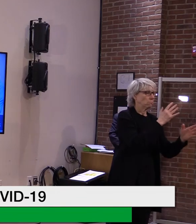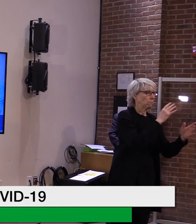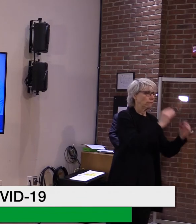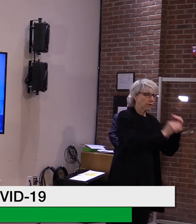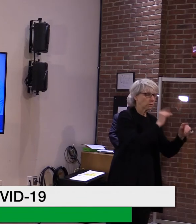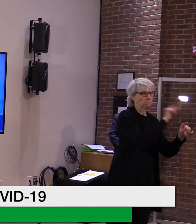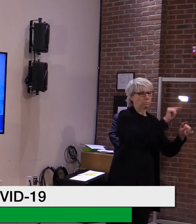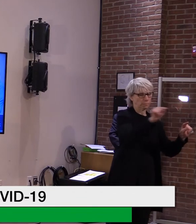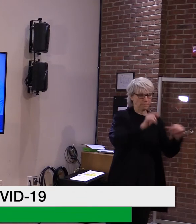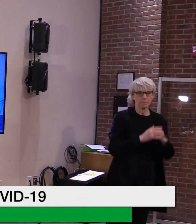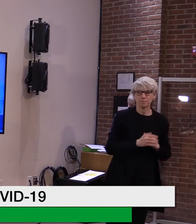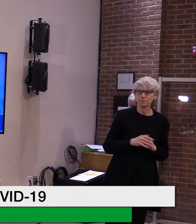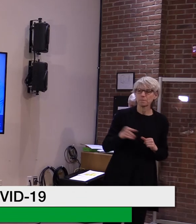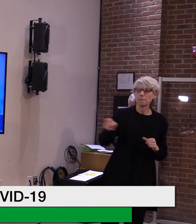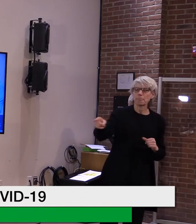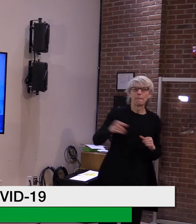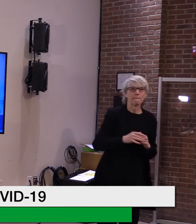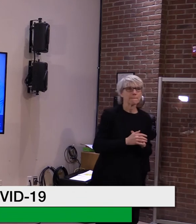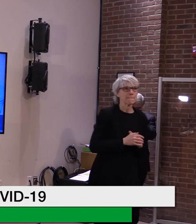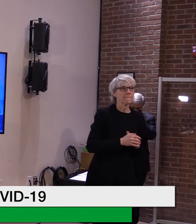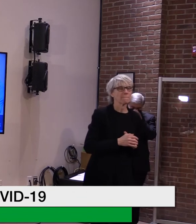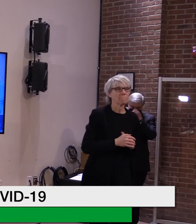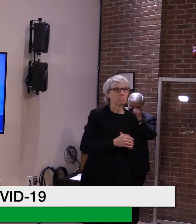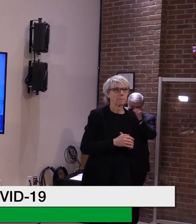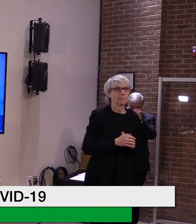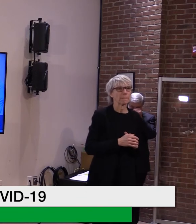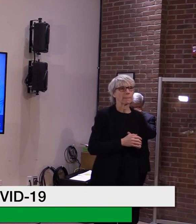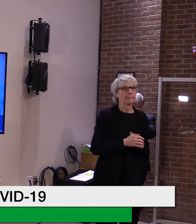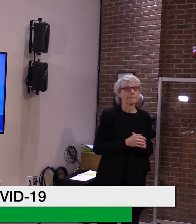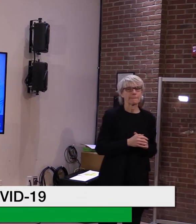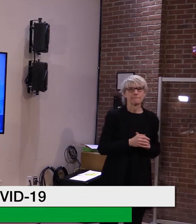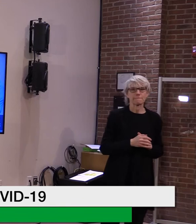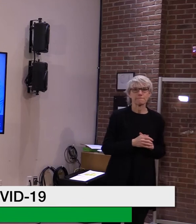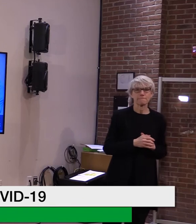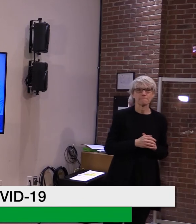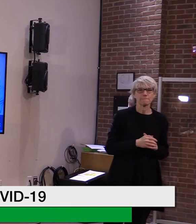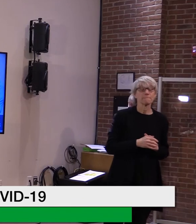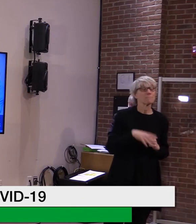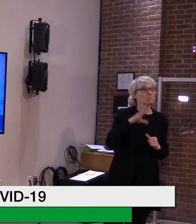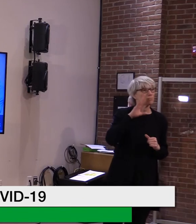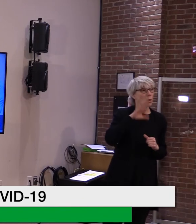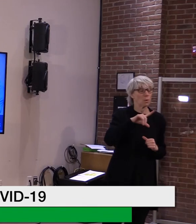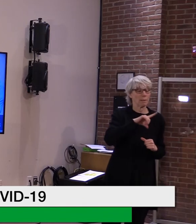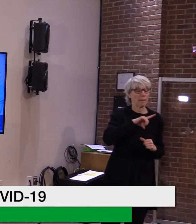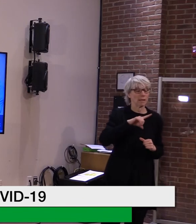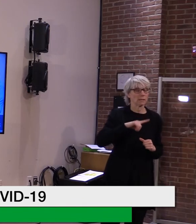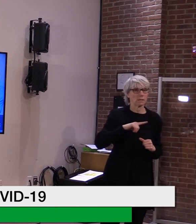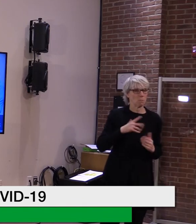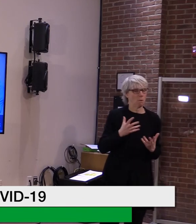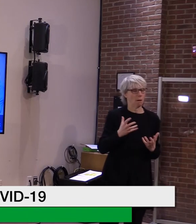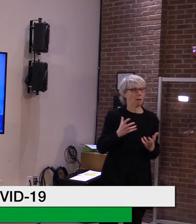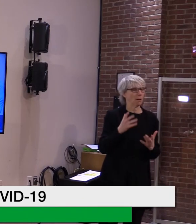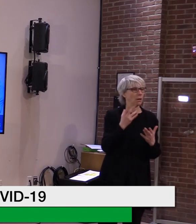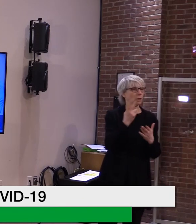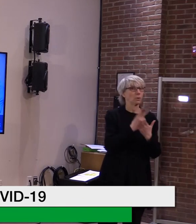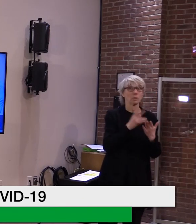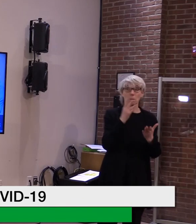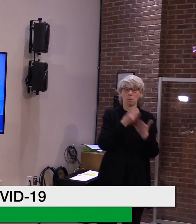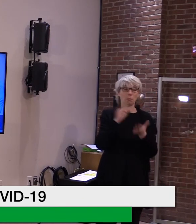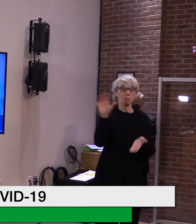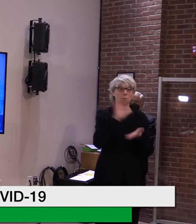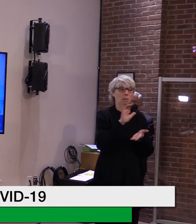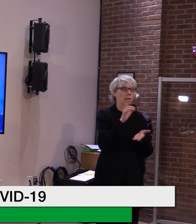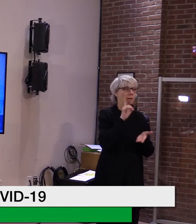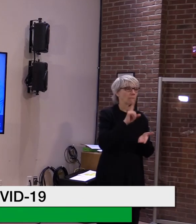that there, you know, the legislature could take one-time money and actually pensions have been mentioned in this already and using a, a large